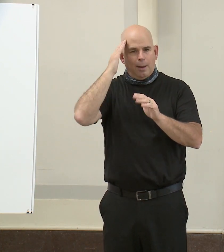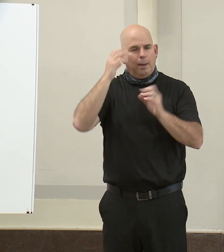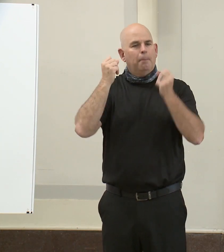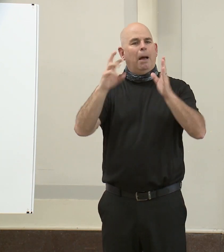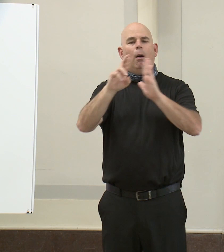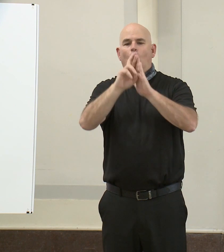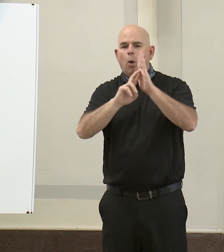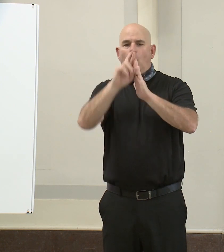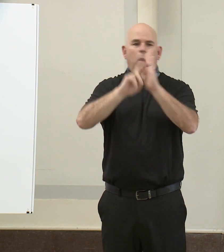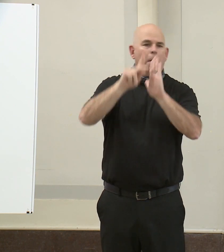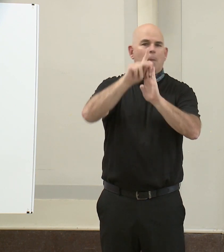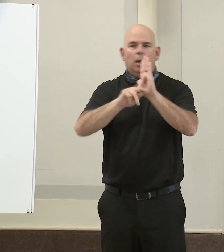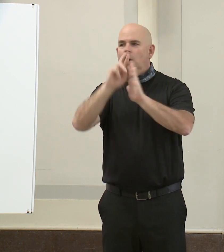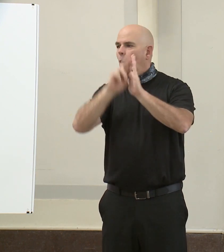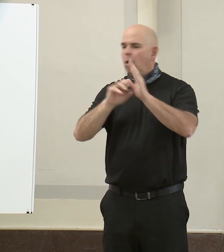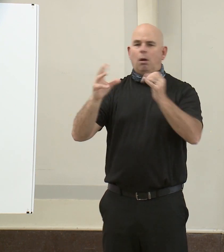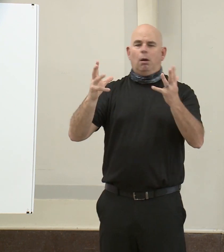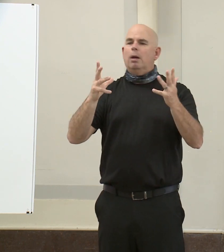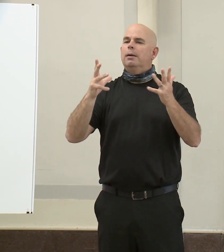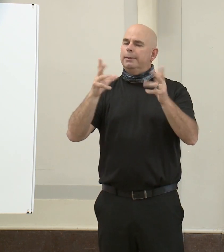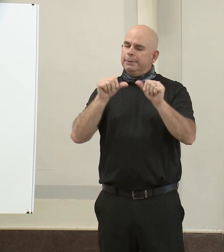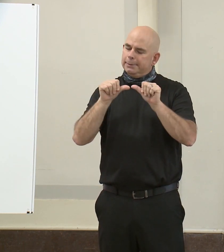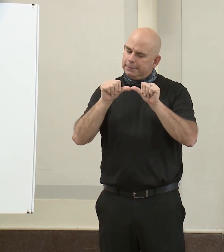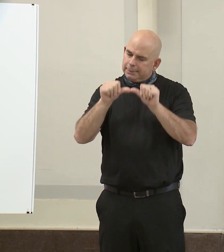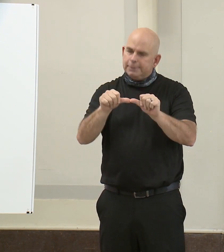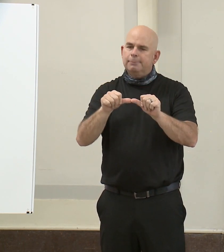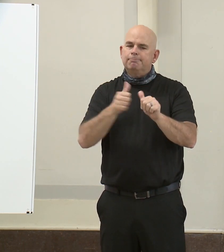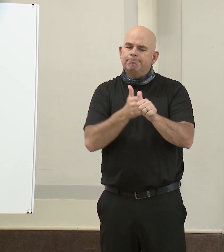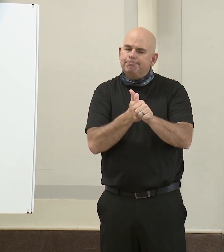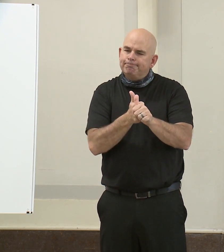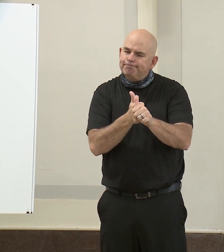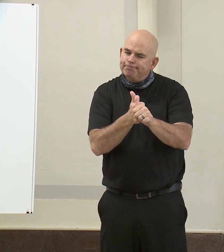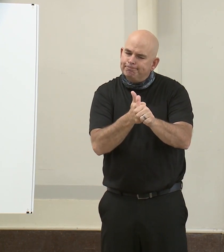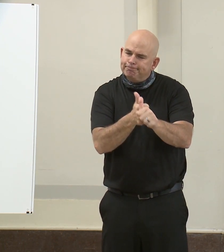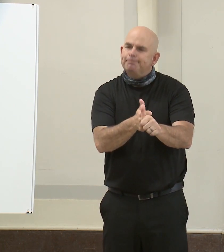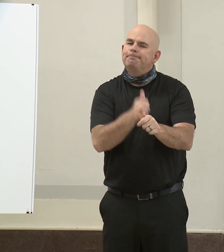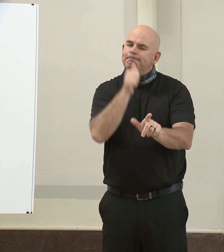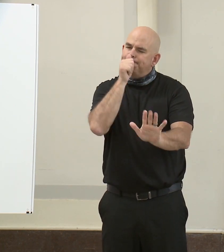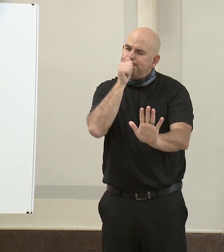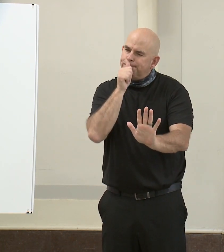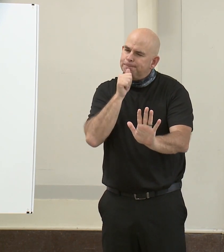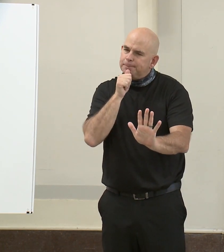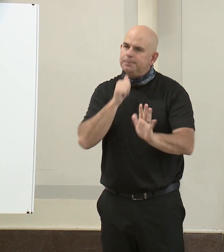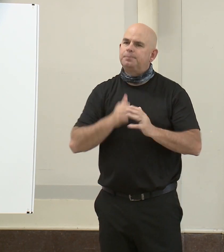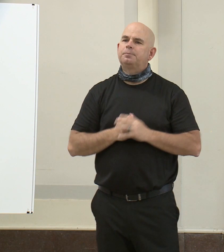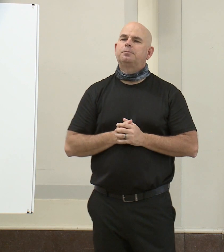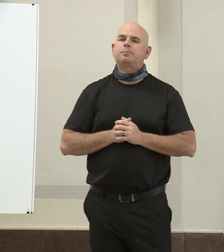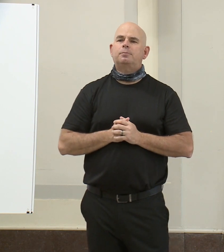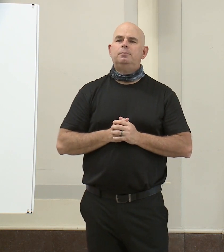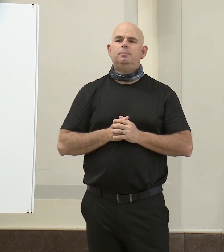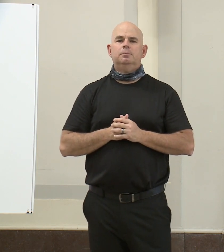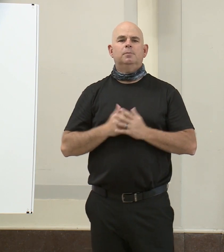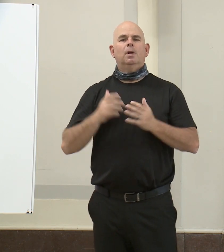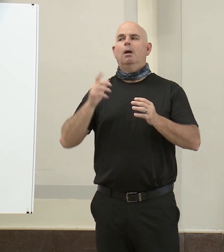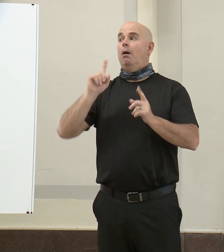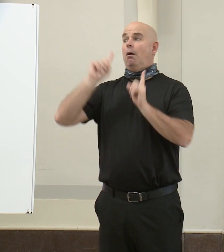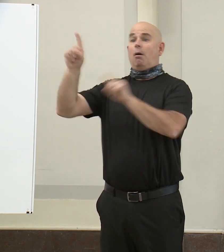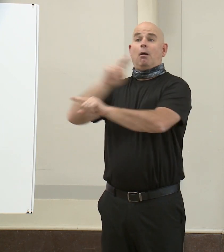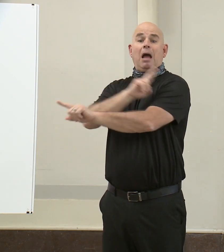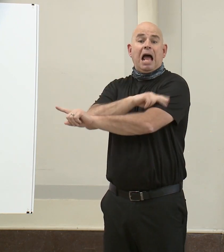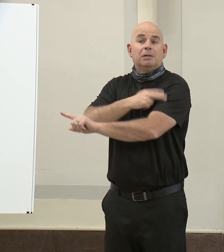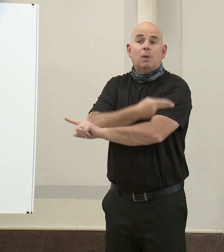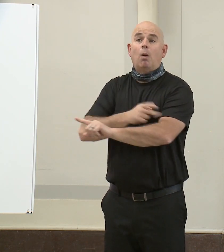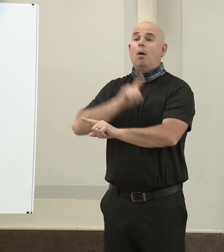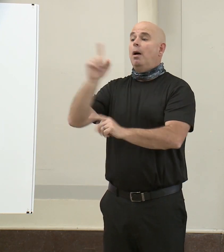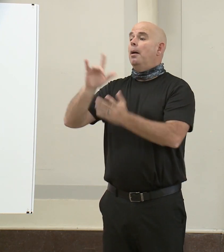We cannot stress this enough. Avoiding hospitals and health care facilities, when possible, can actually save lives. Now I will ask Alabama